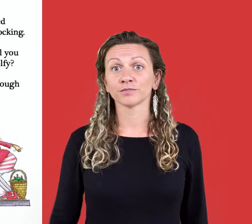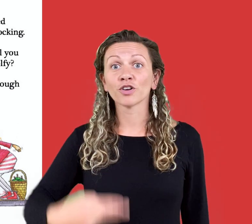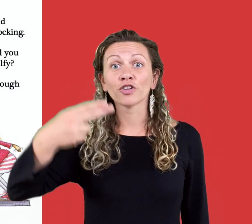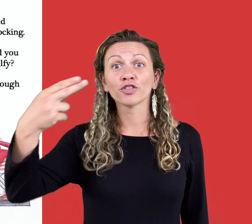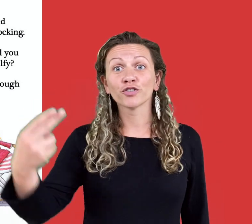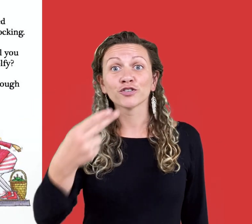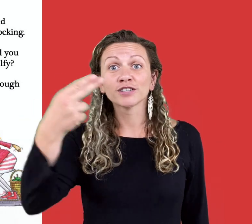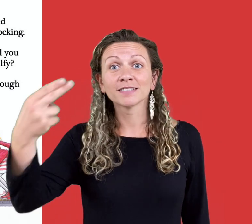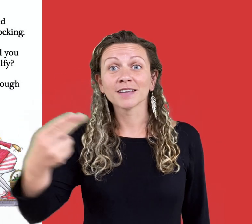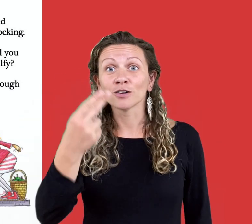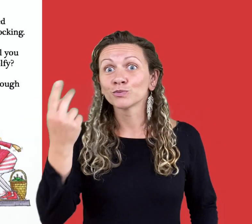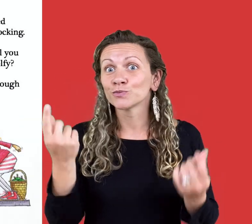On Thursday,